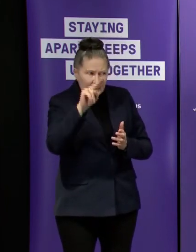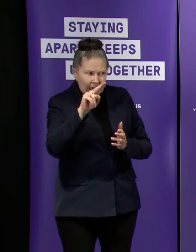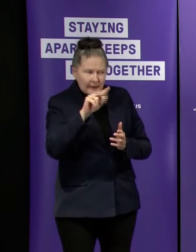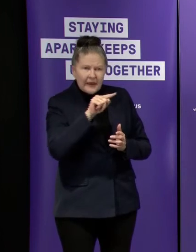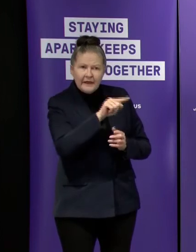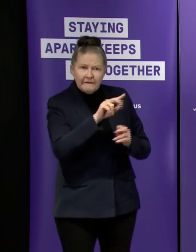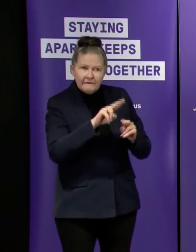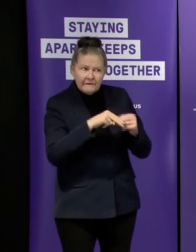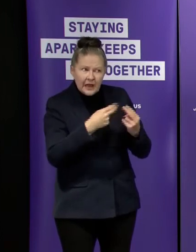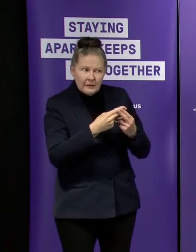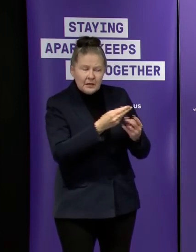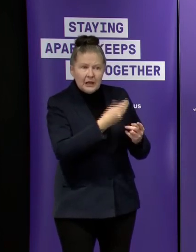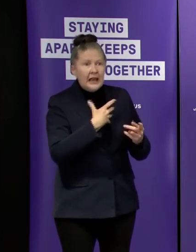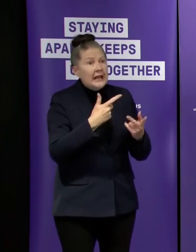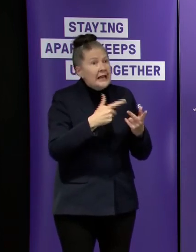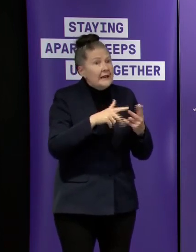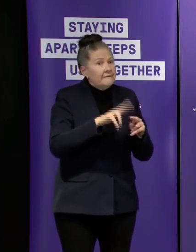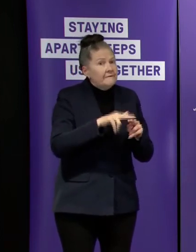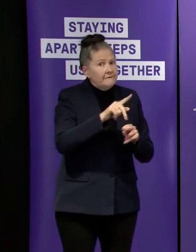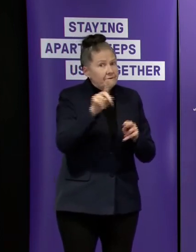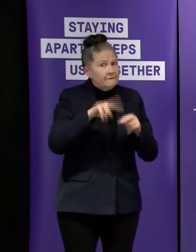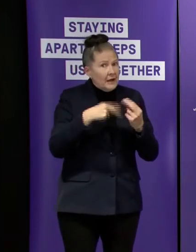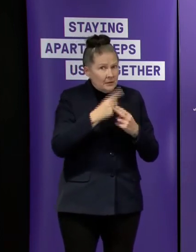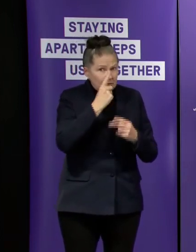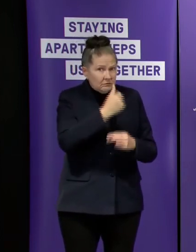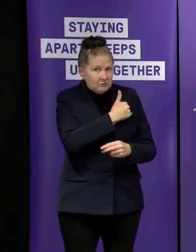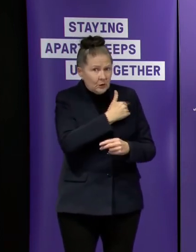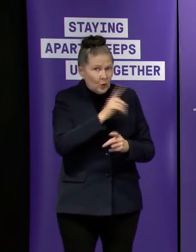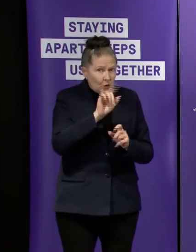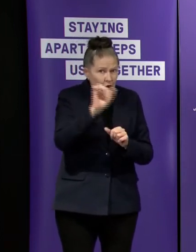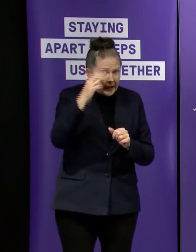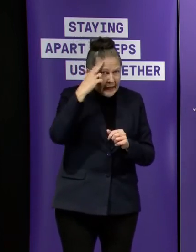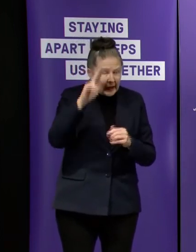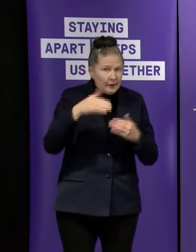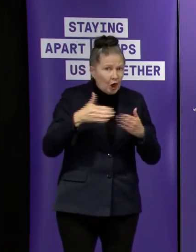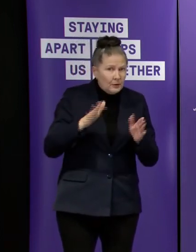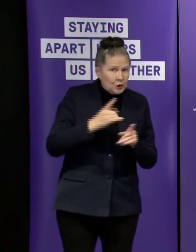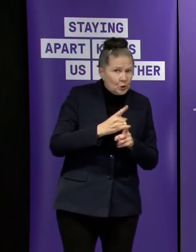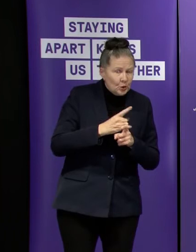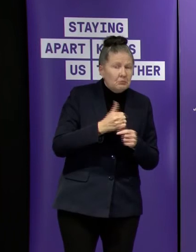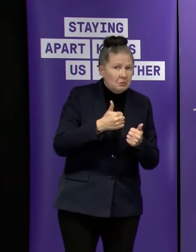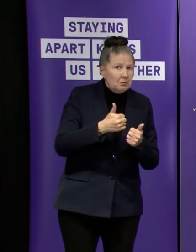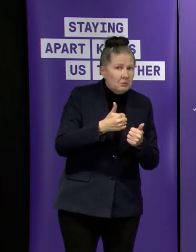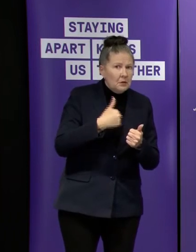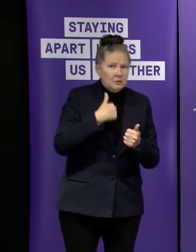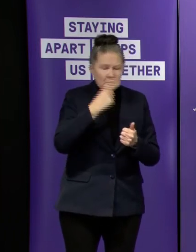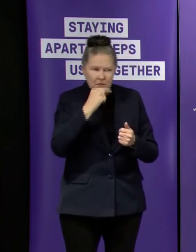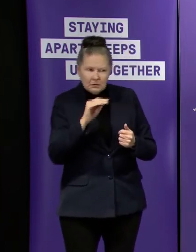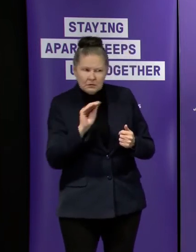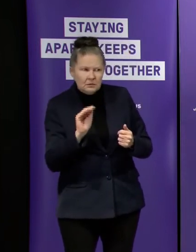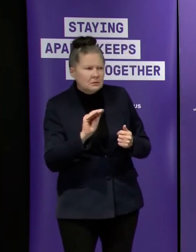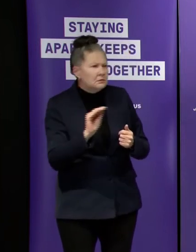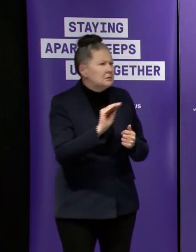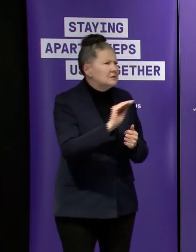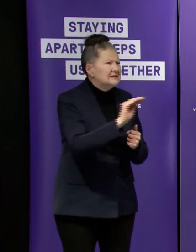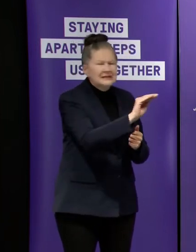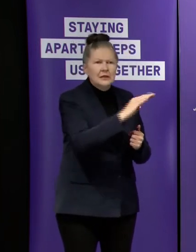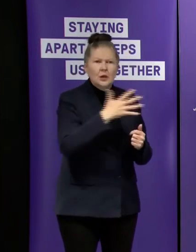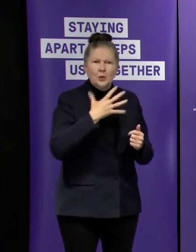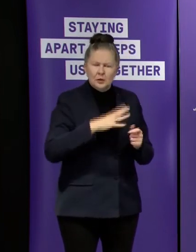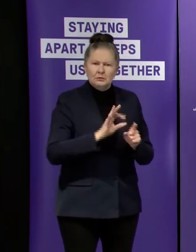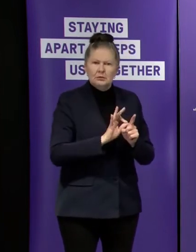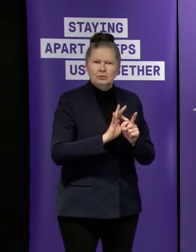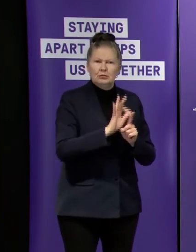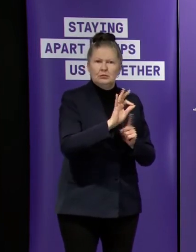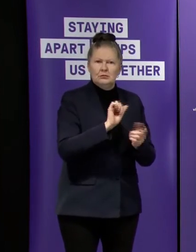get that uh if the family's comfortable to provide that to us then we'll chase that up just to make sure that uh if there's any way in which we can improve our systems and